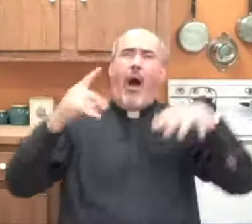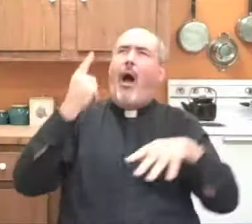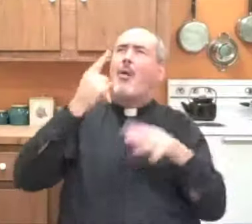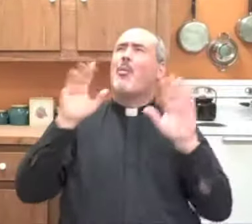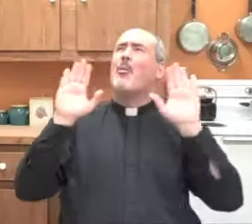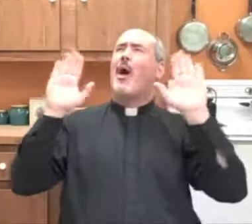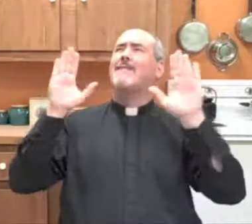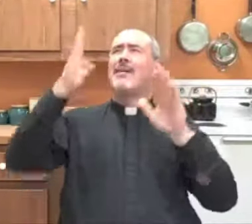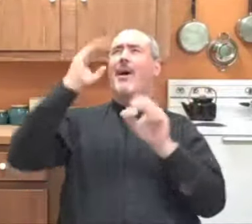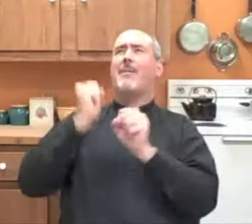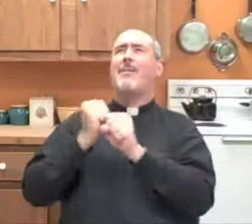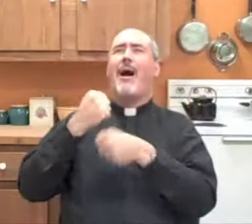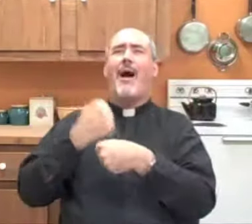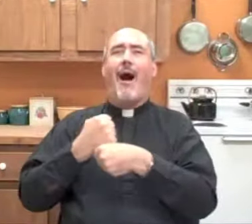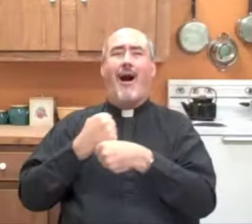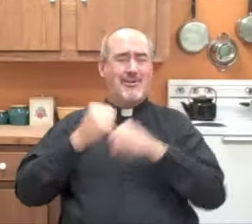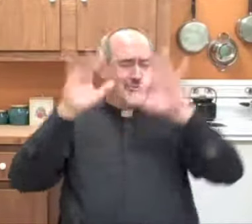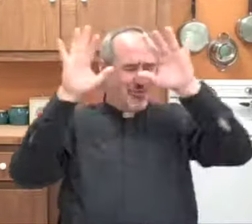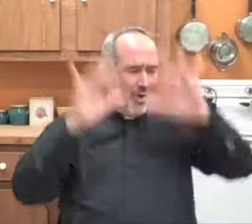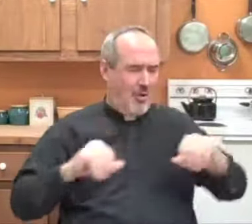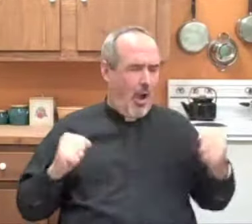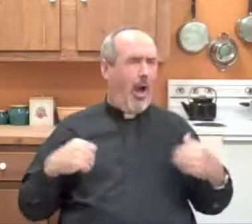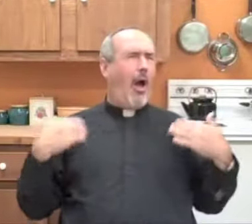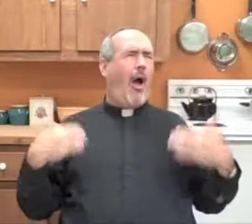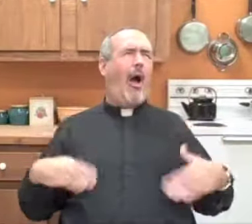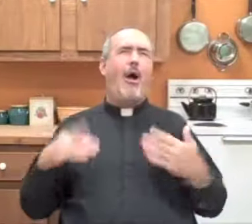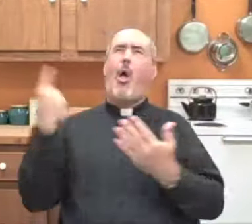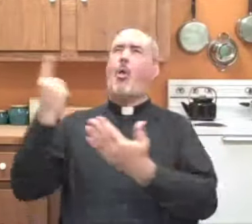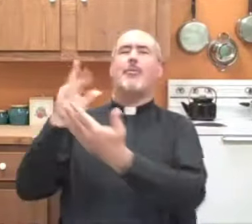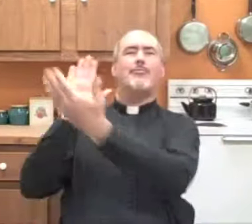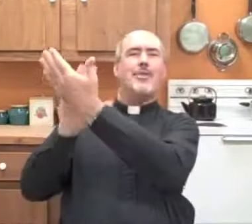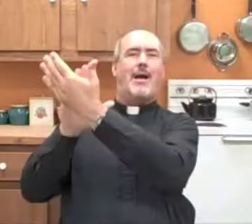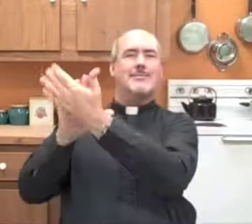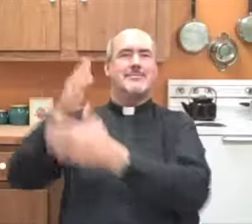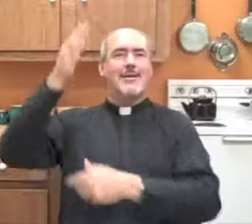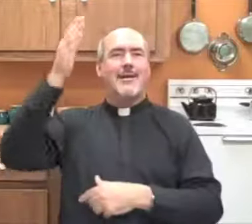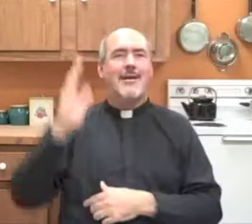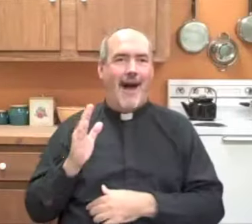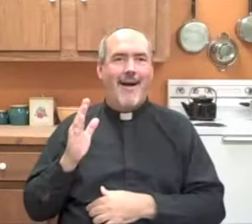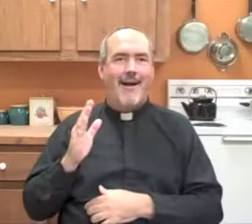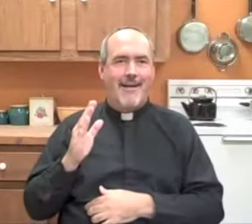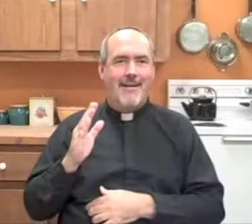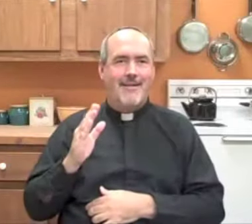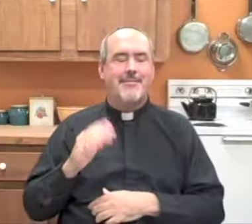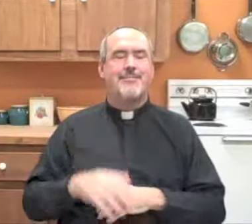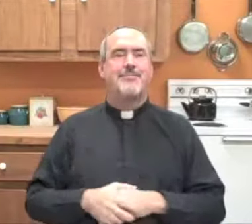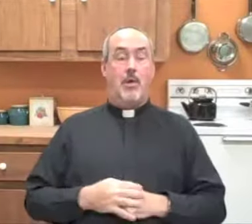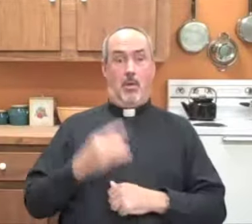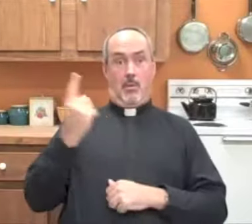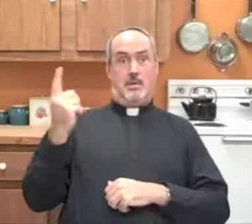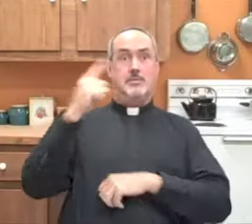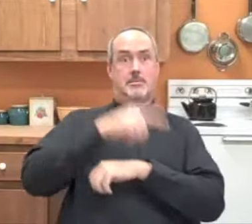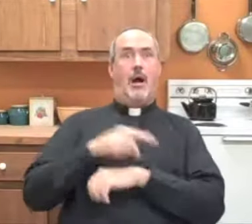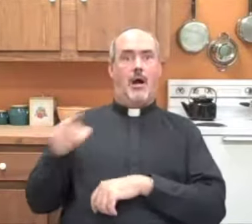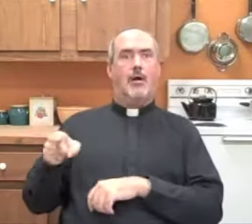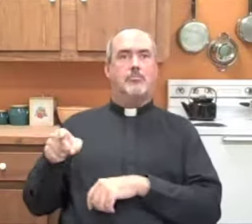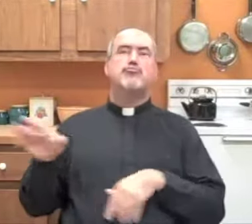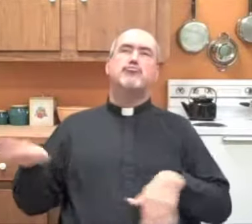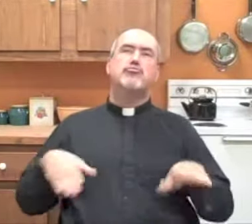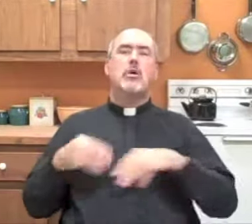animals. Even looking at the rain, wondering how God could make that. Or even the snow, and he applauded God for all of